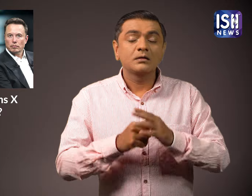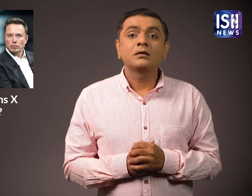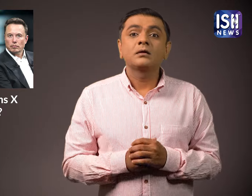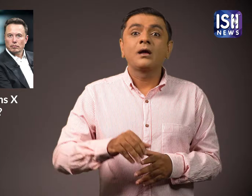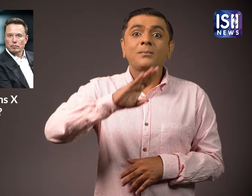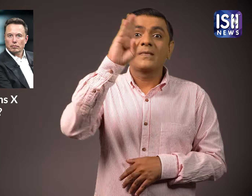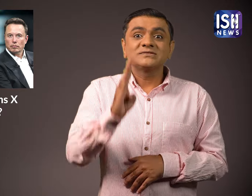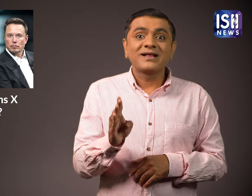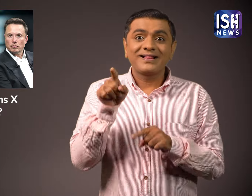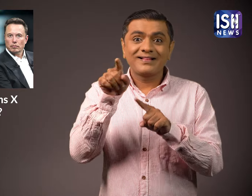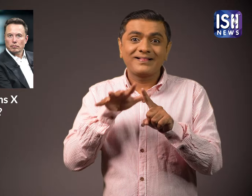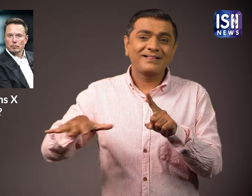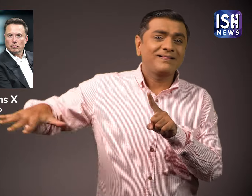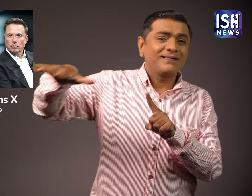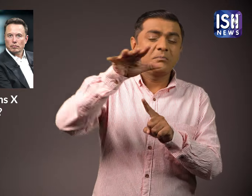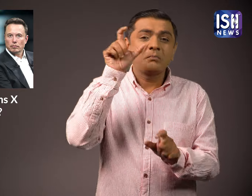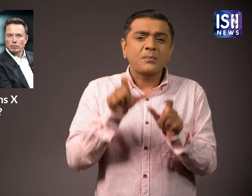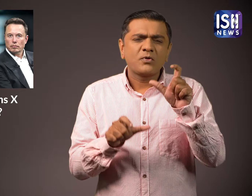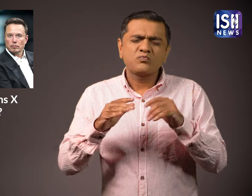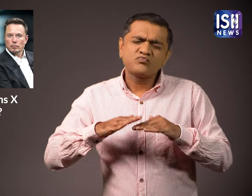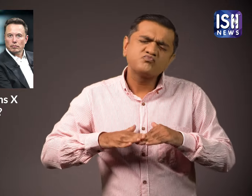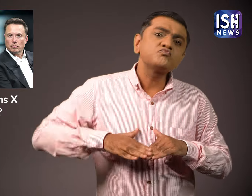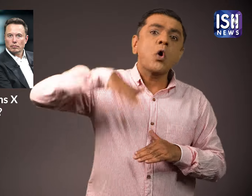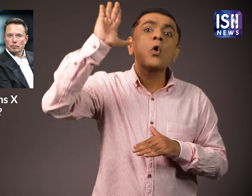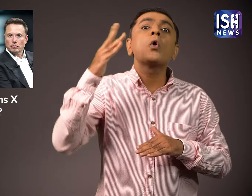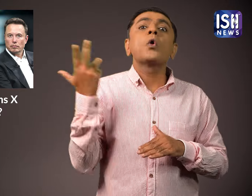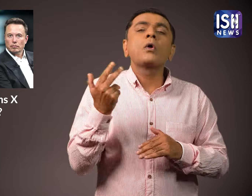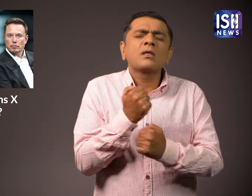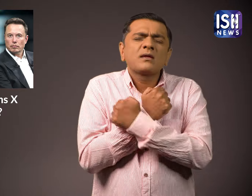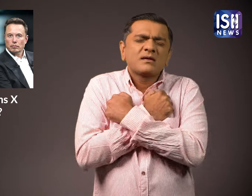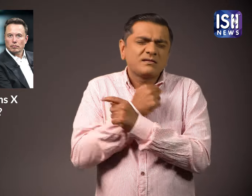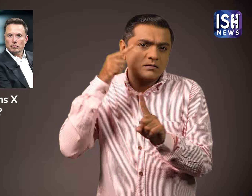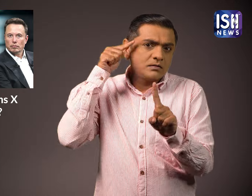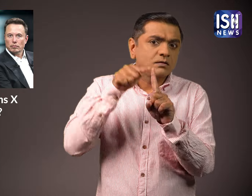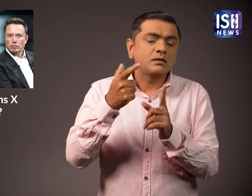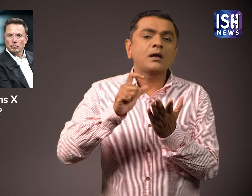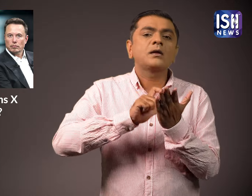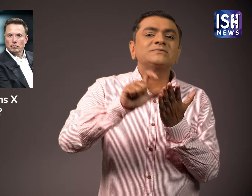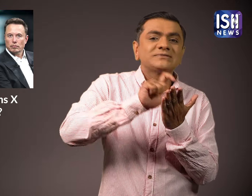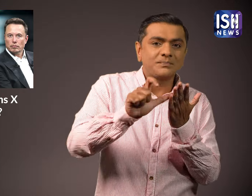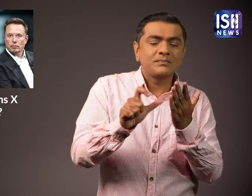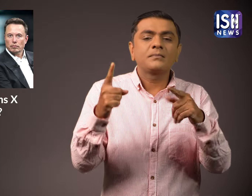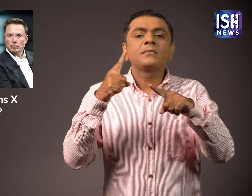In Brazil, platforms like Instagram and Facebook are more widely used than X.